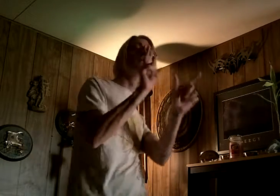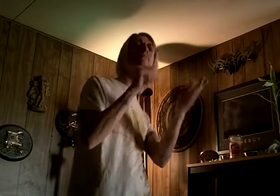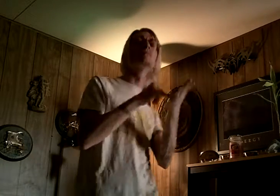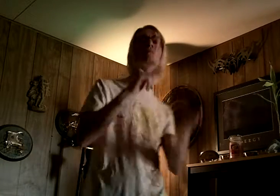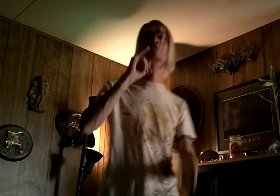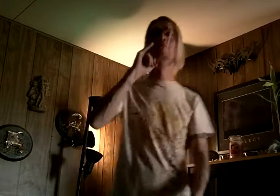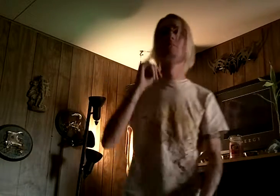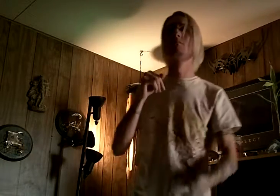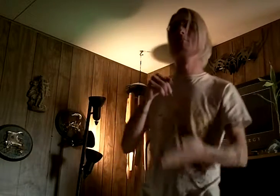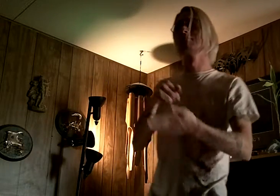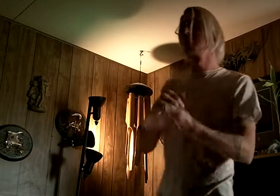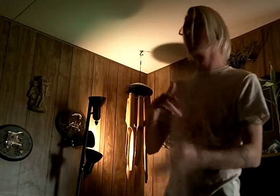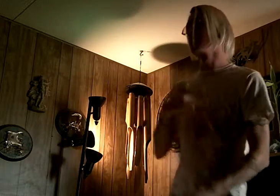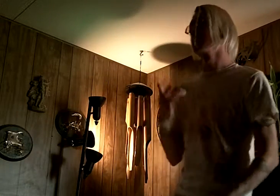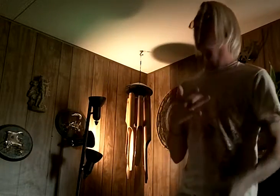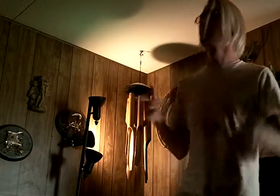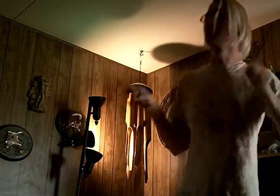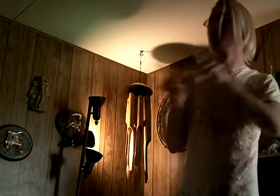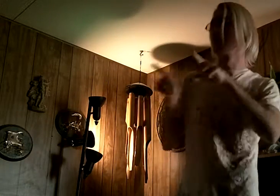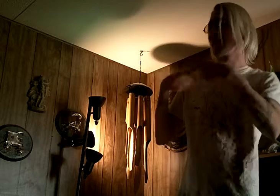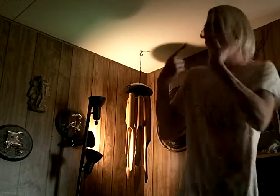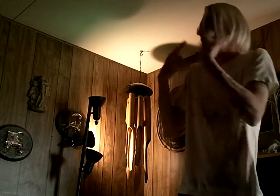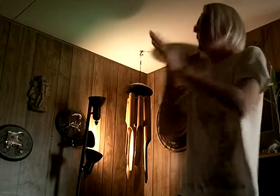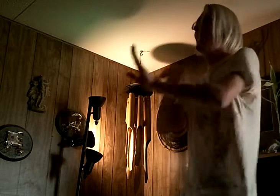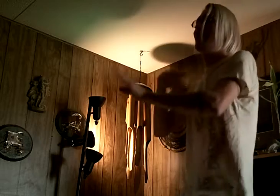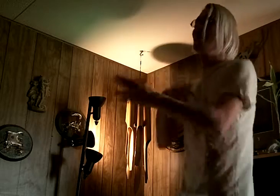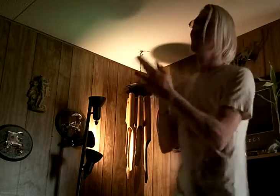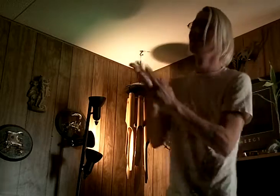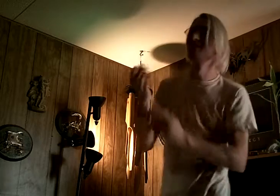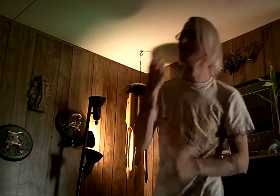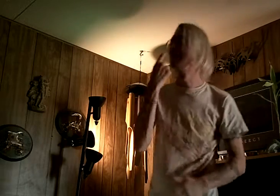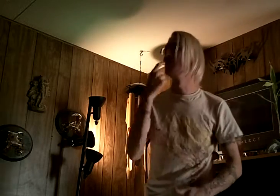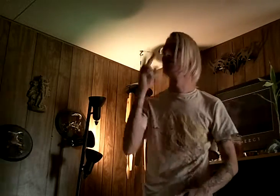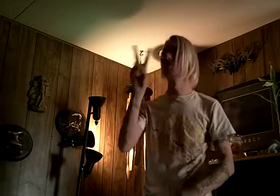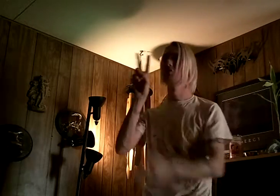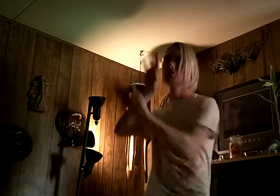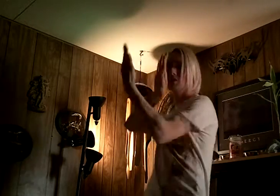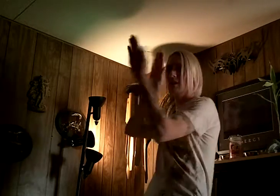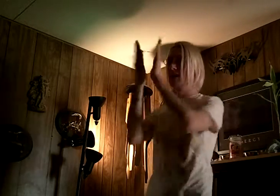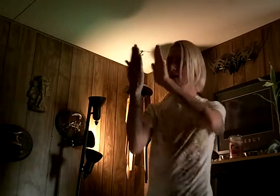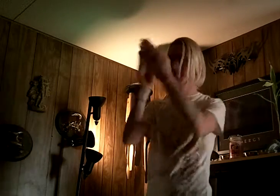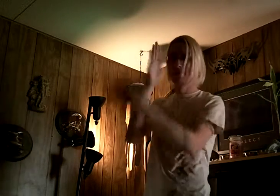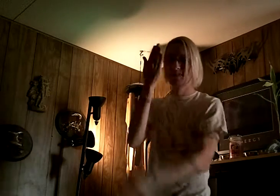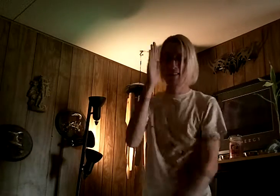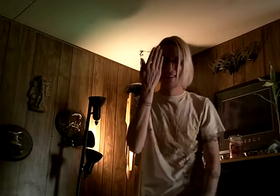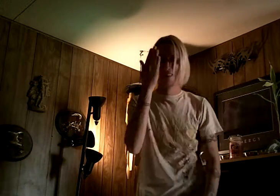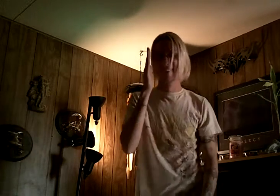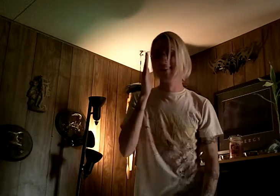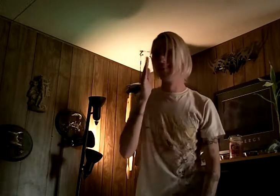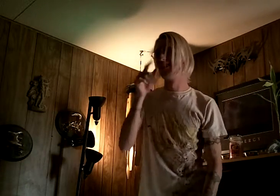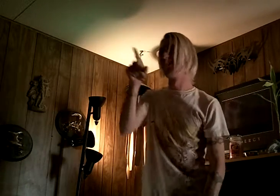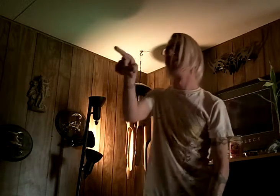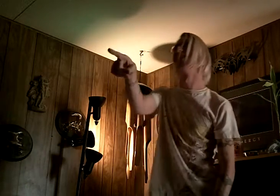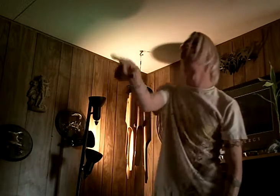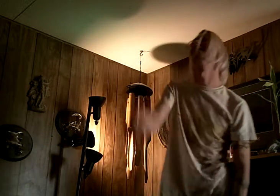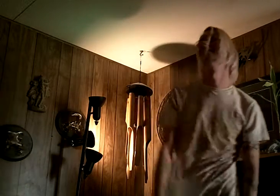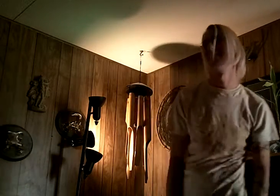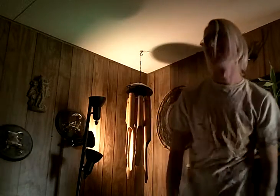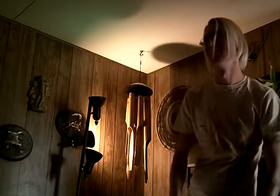it is, it feels like it's laughing at me Through the glass of a two-sided mirror Whatever